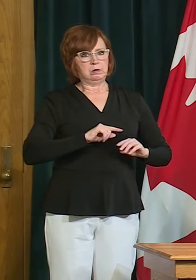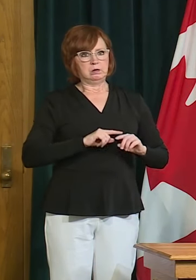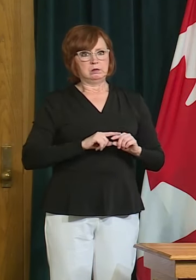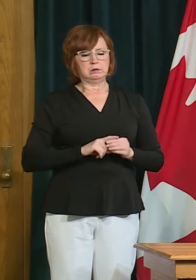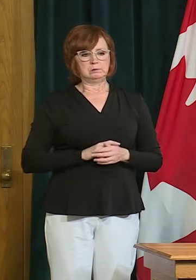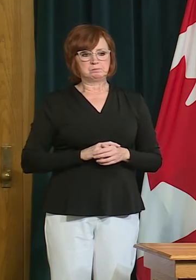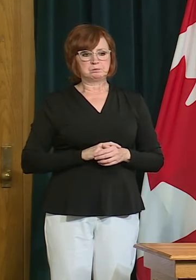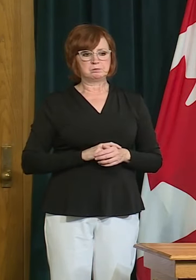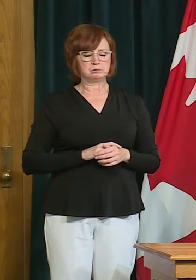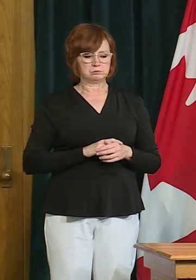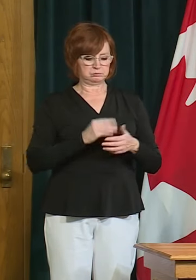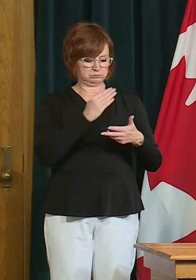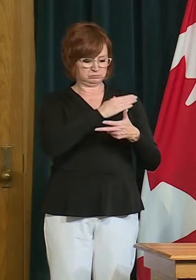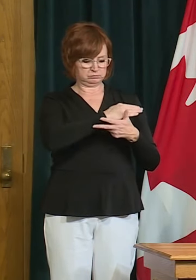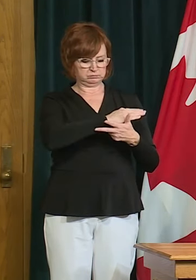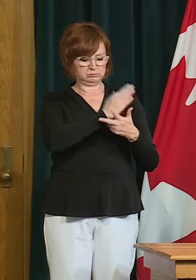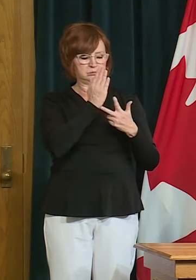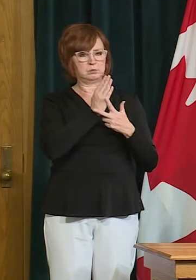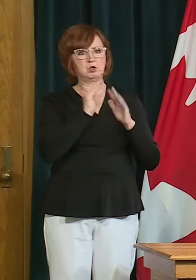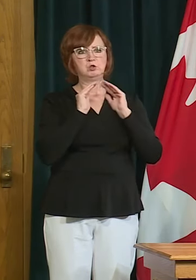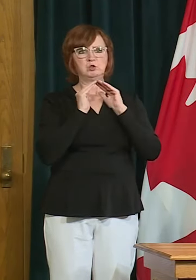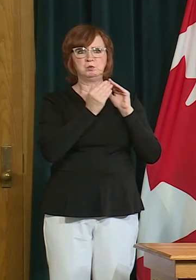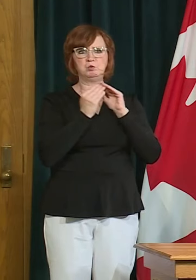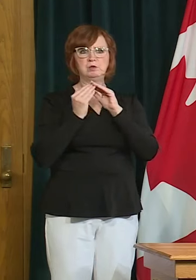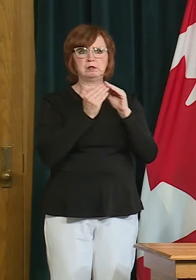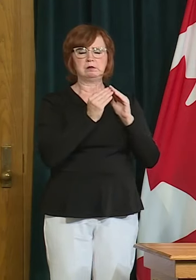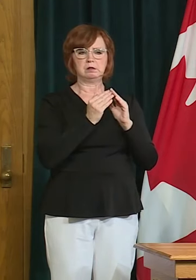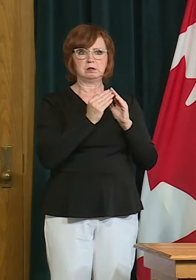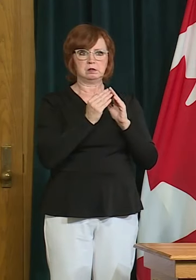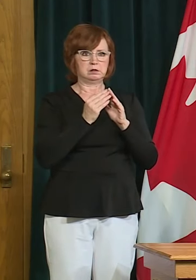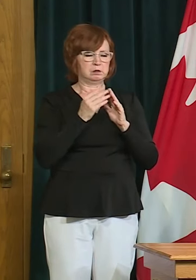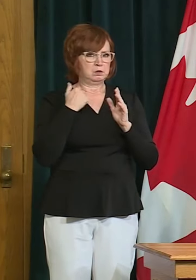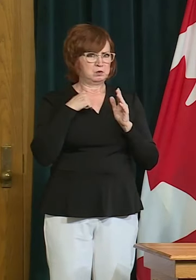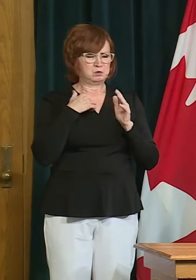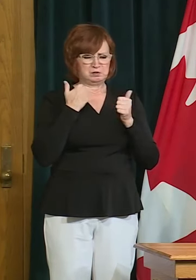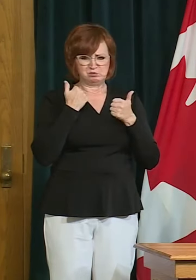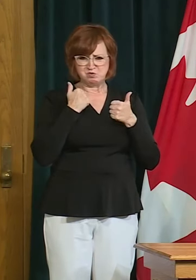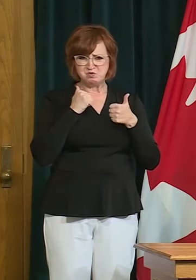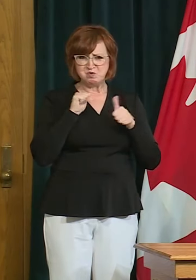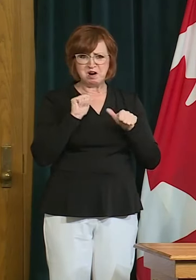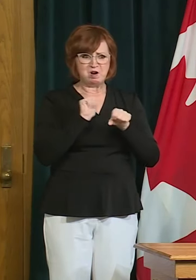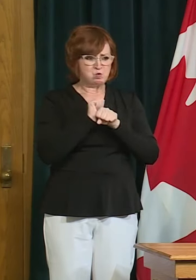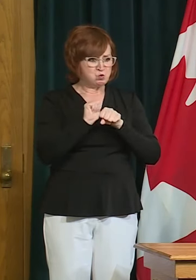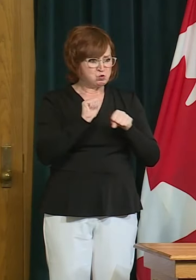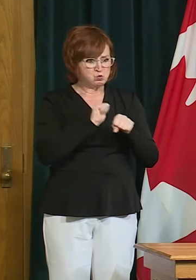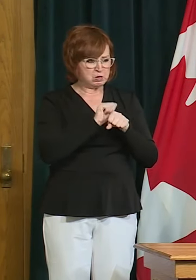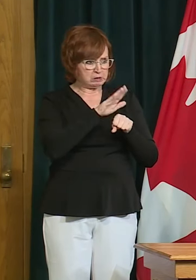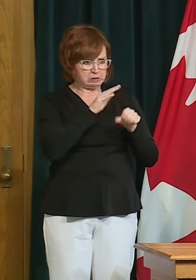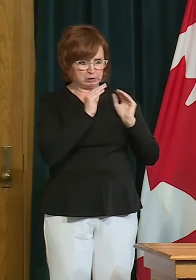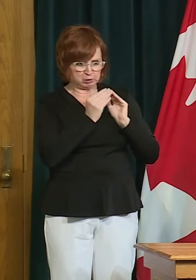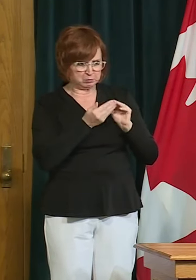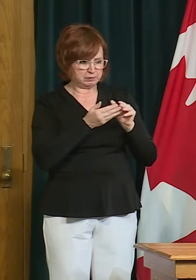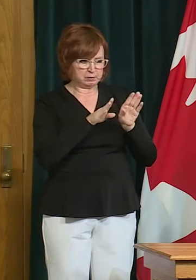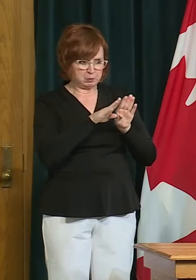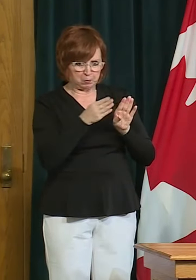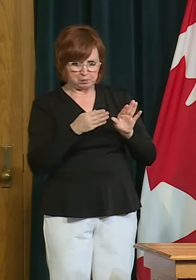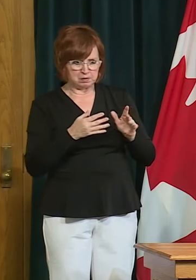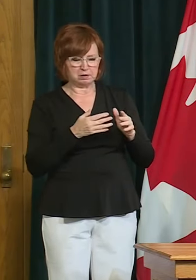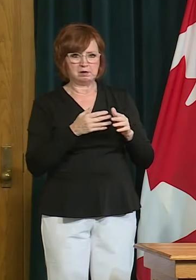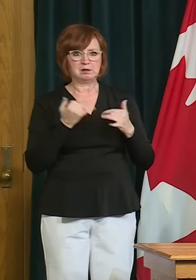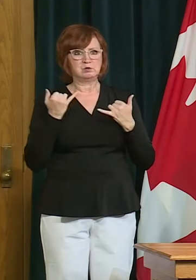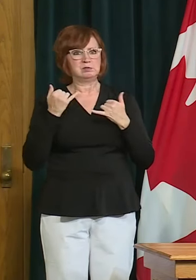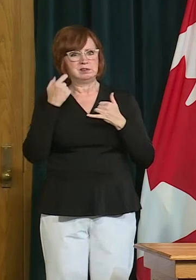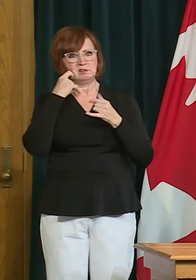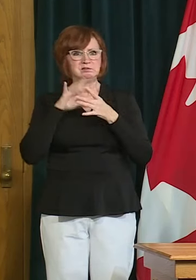with respect to our community we've been working very hard on on reopening sectors of our community and we're talking today about um children's